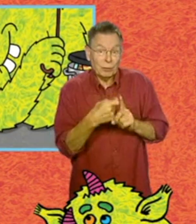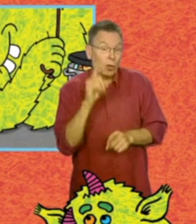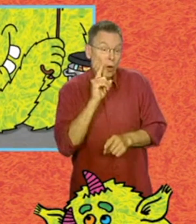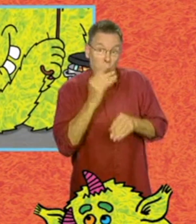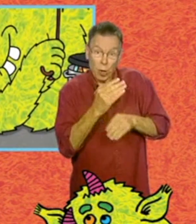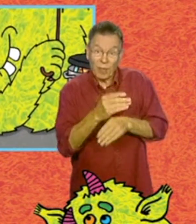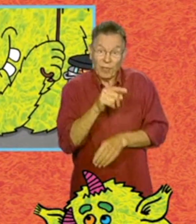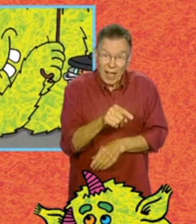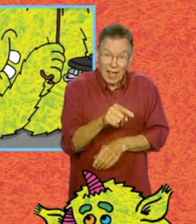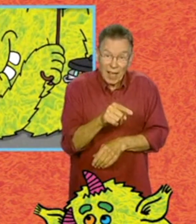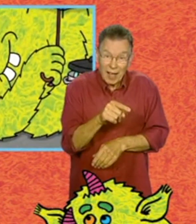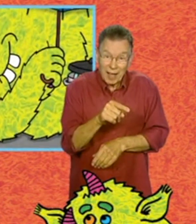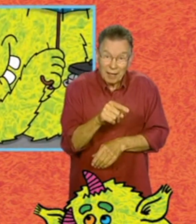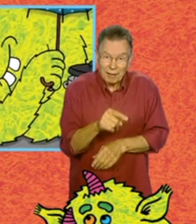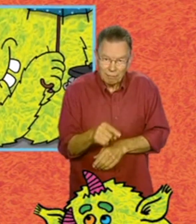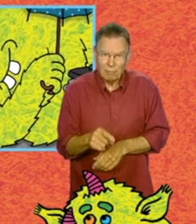the kitchen girl notices the monster,